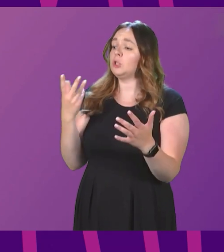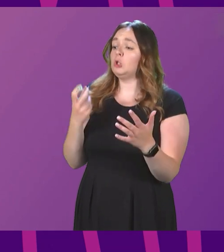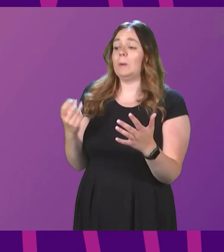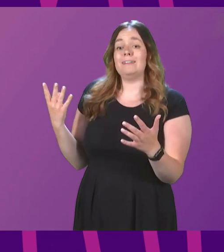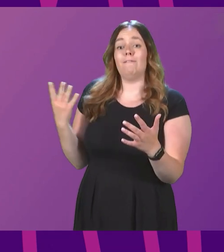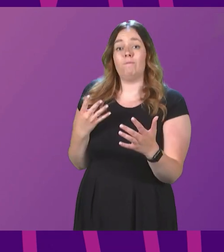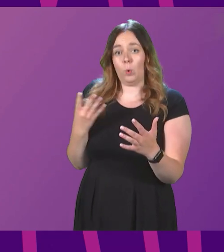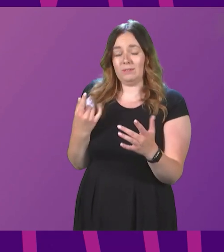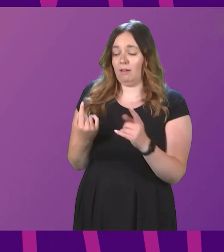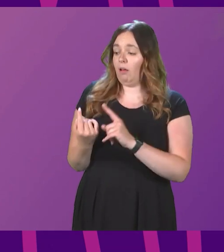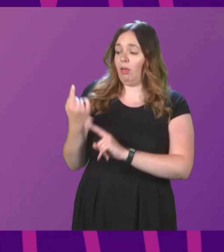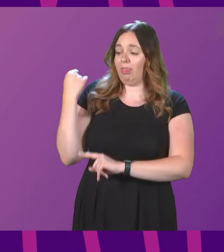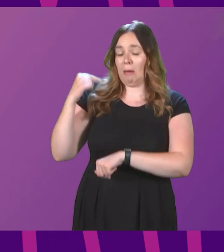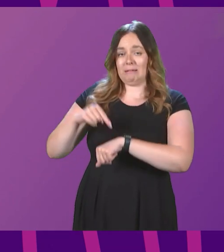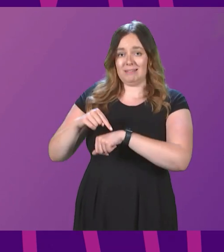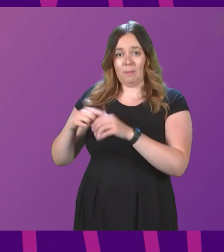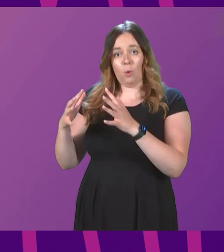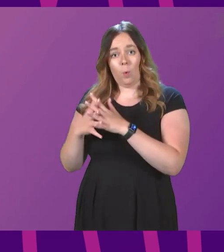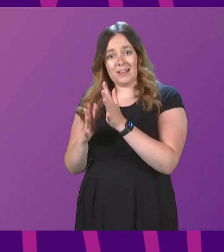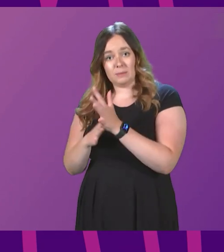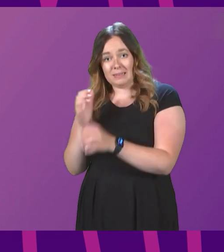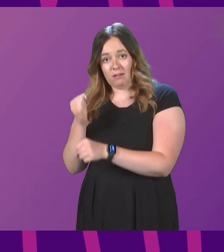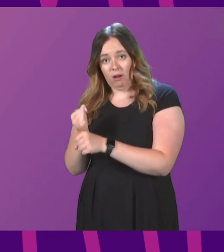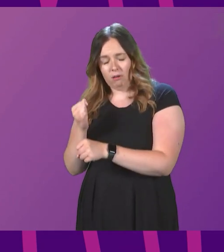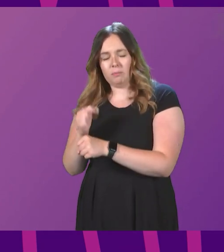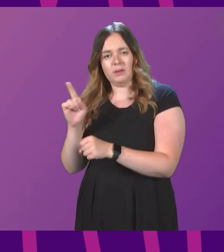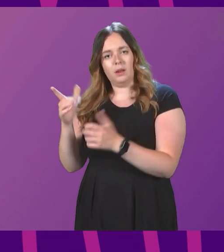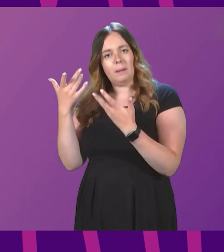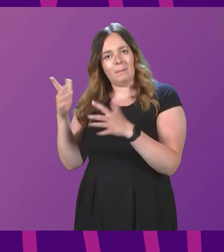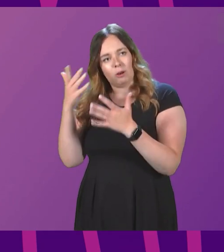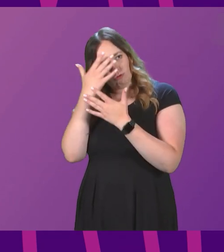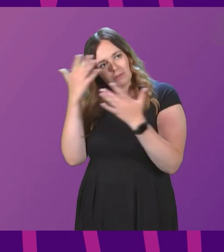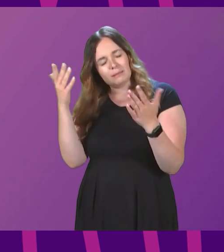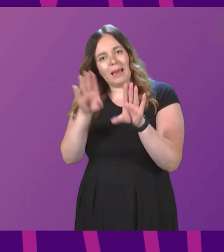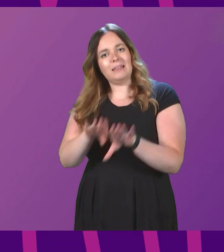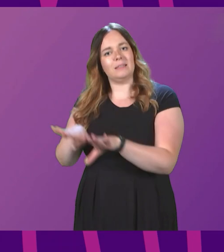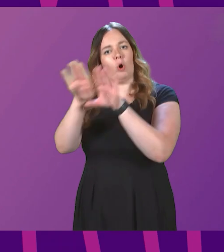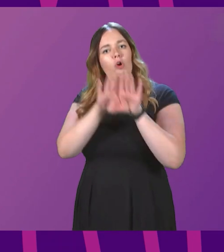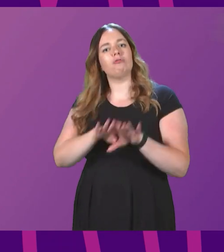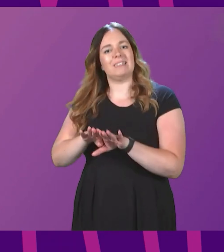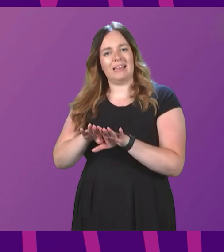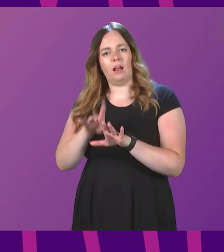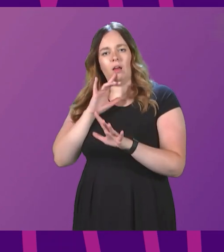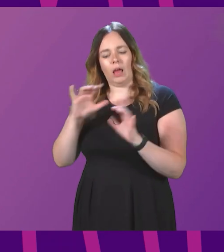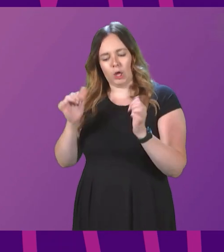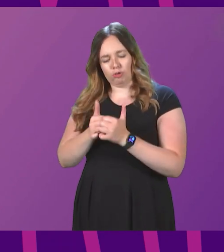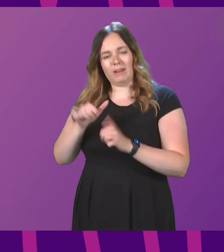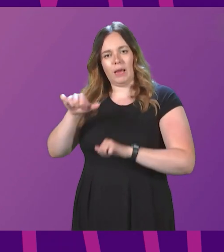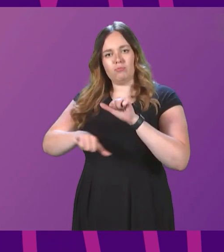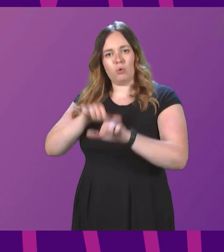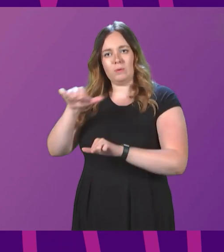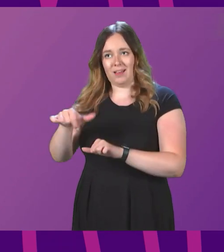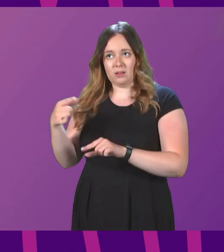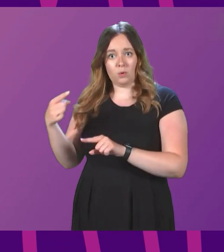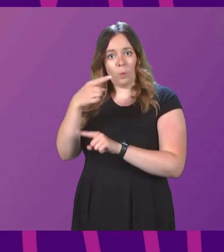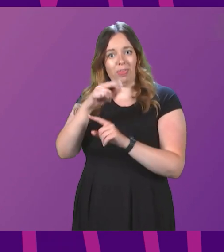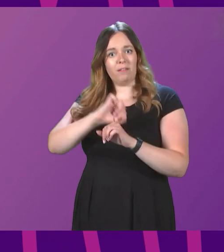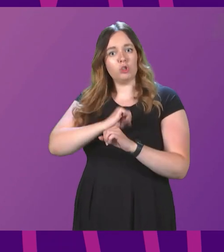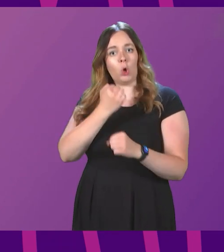2014, the then Westminster government did respect democracy and agree a process with the Scottish